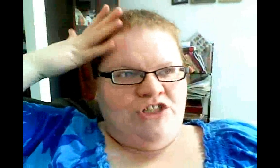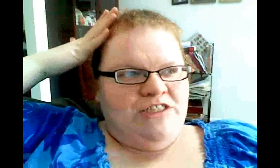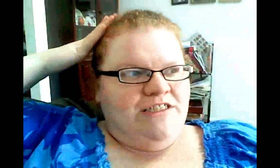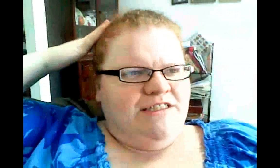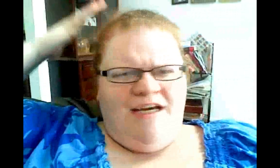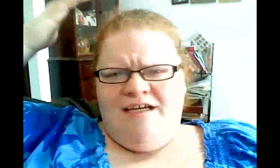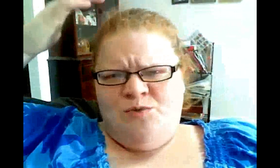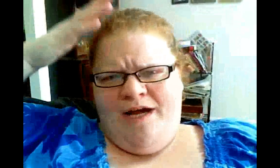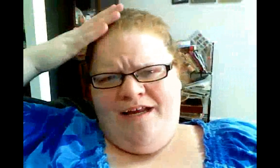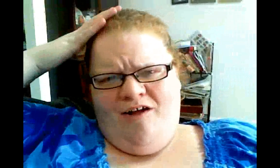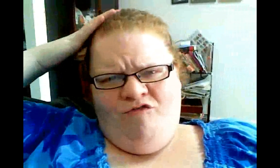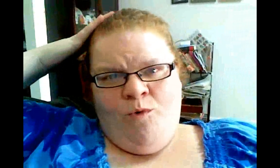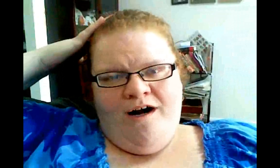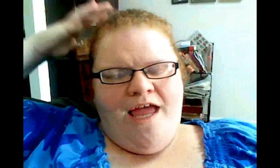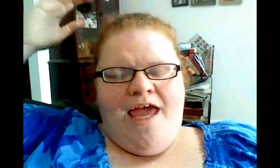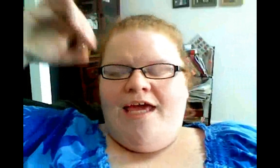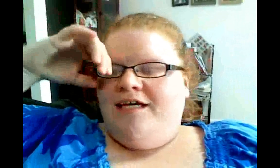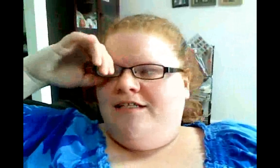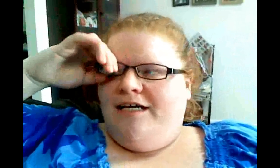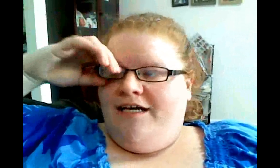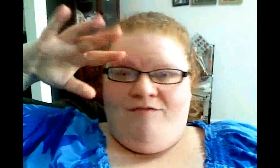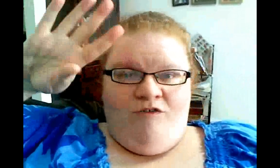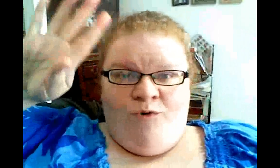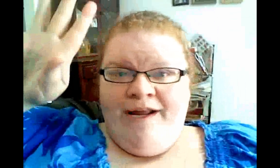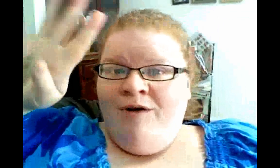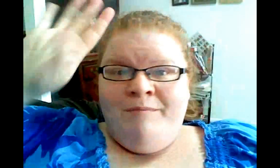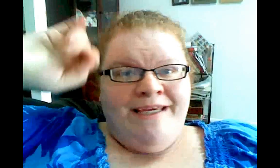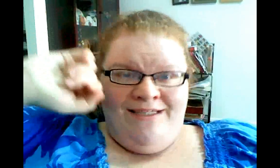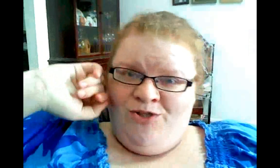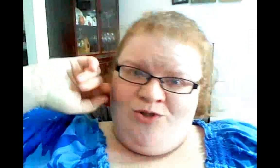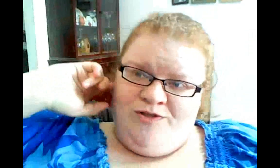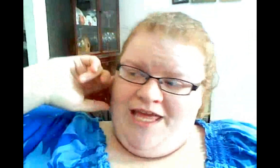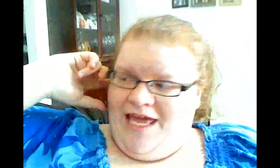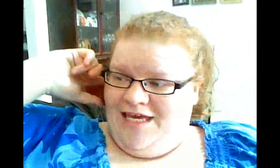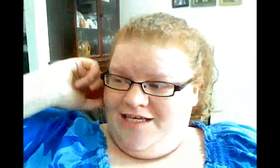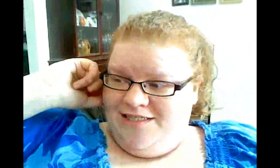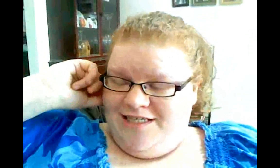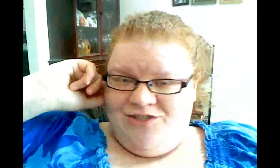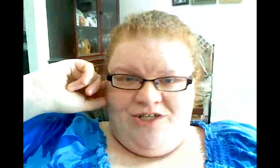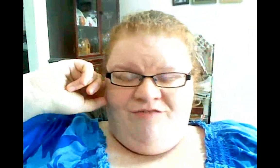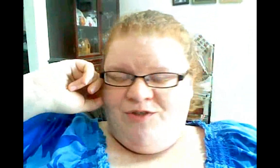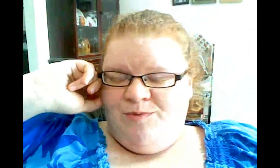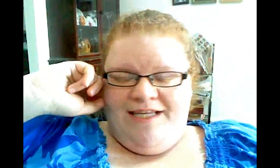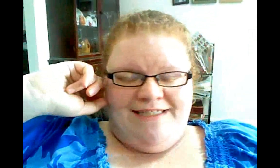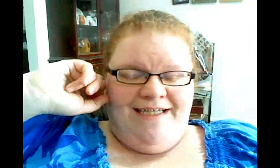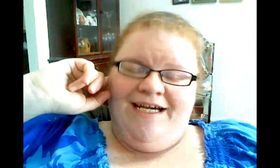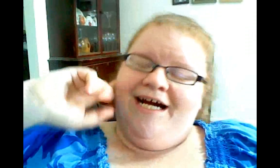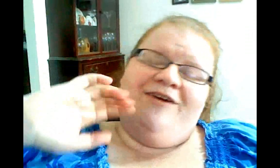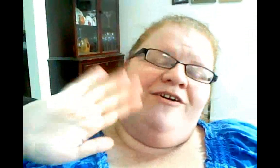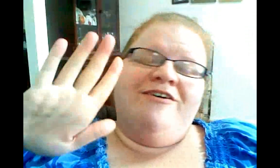she has read all four. And I have all four now on my Kindle. And I started the first one last night. I don't know.